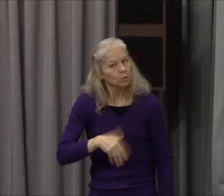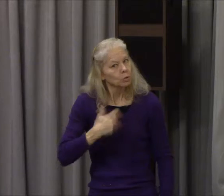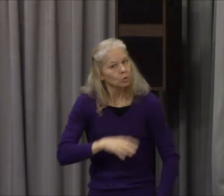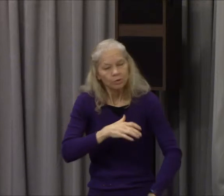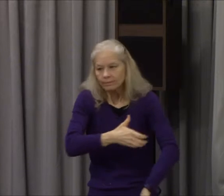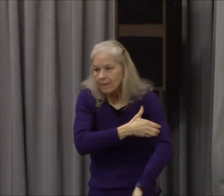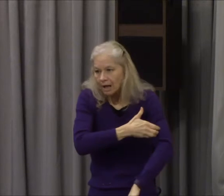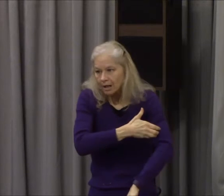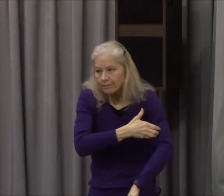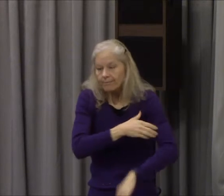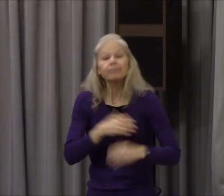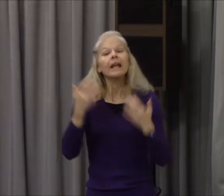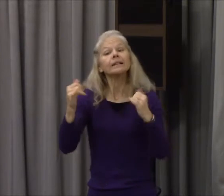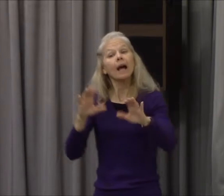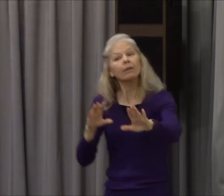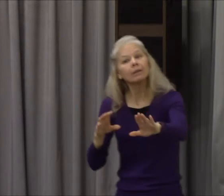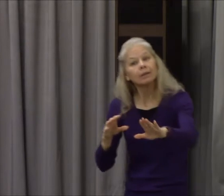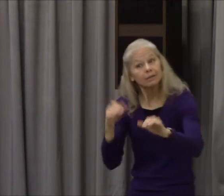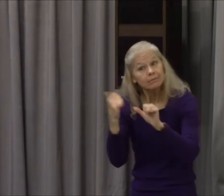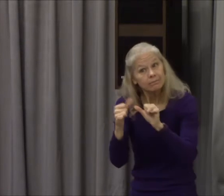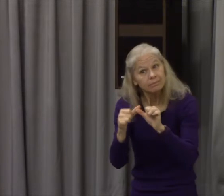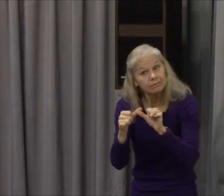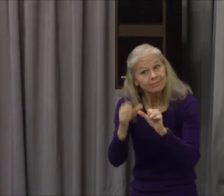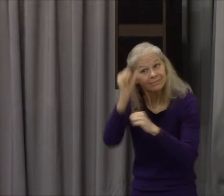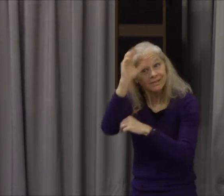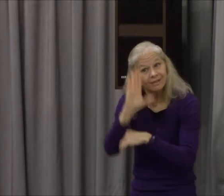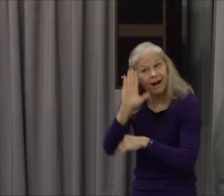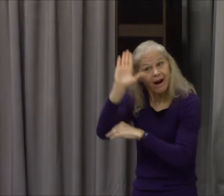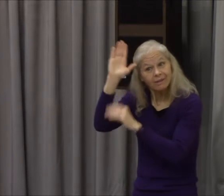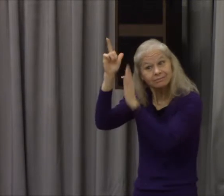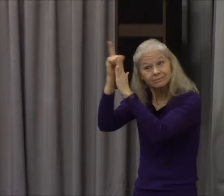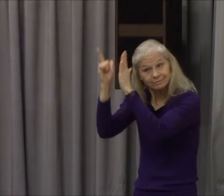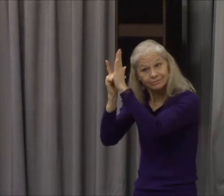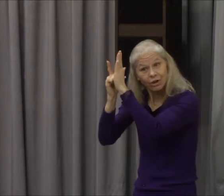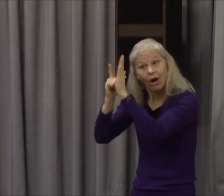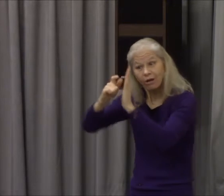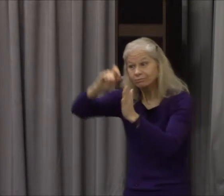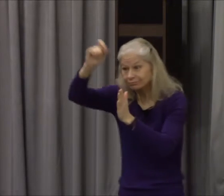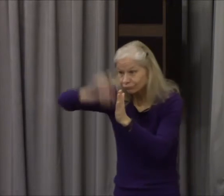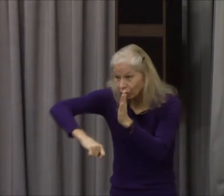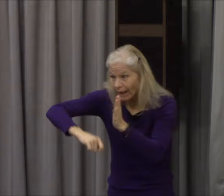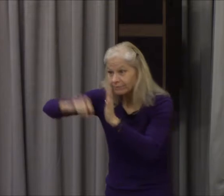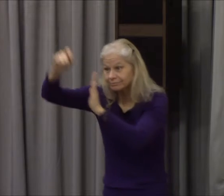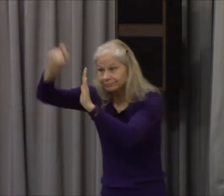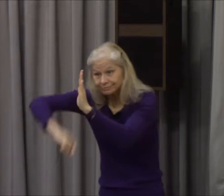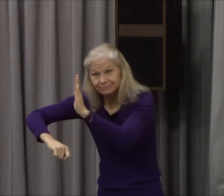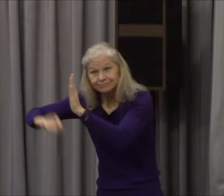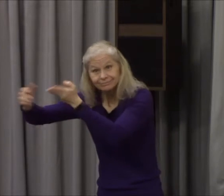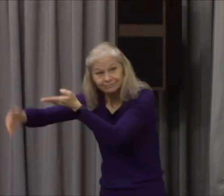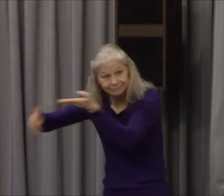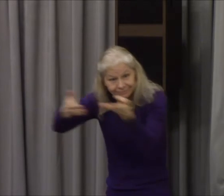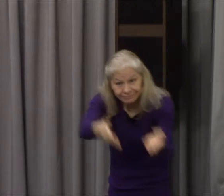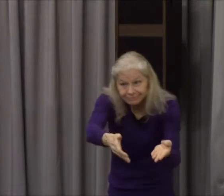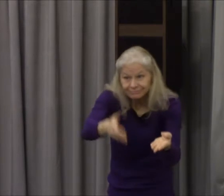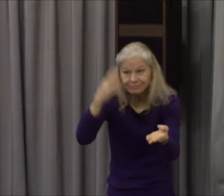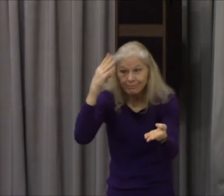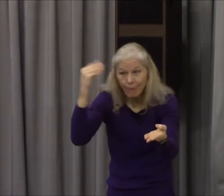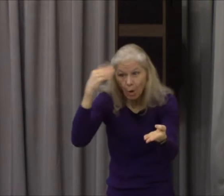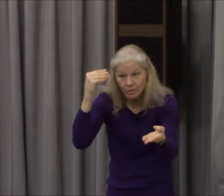Israel and their leaders by the way they already heard the law audibly from God they already